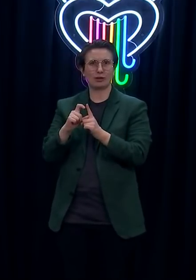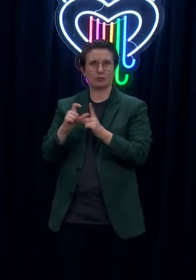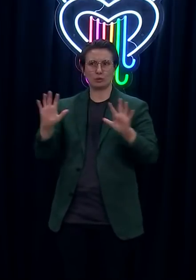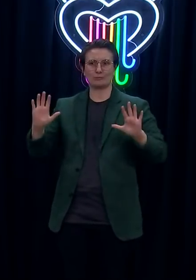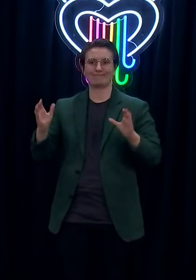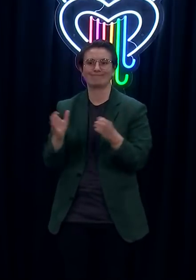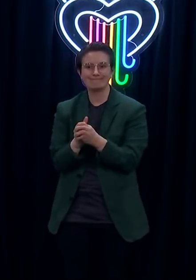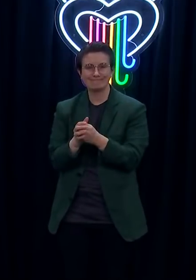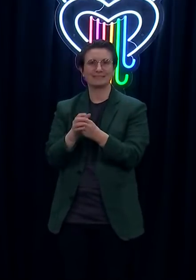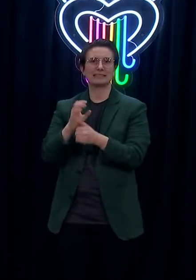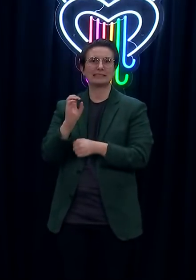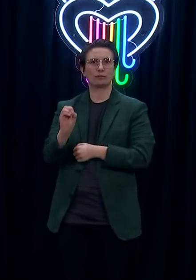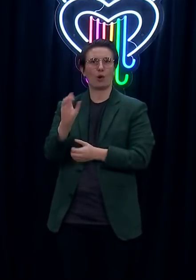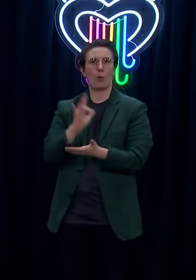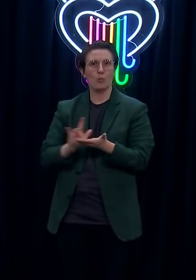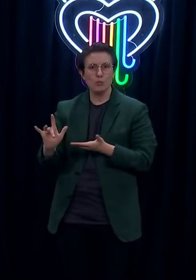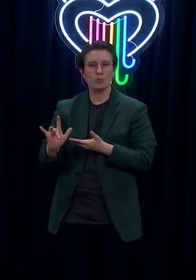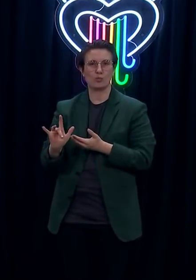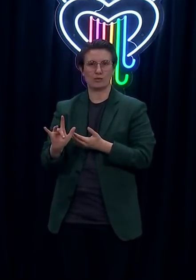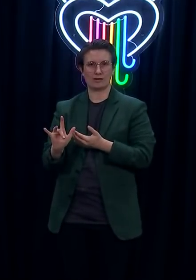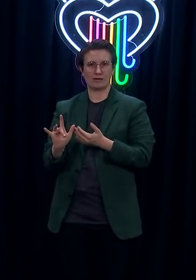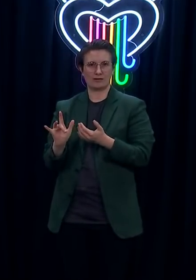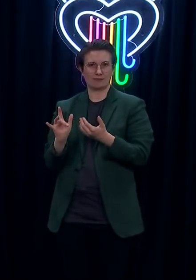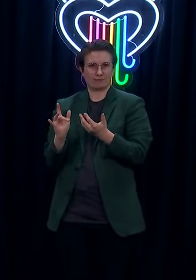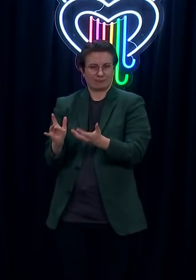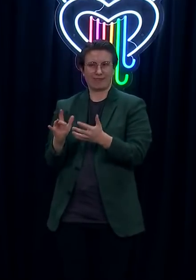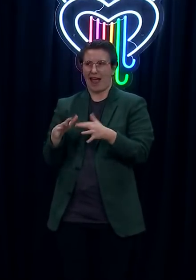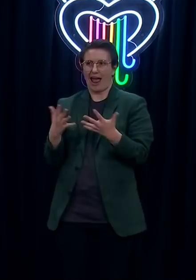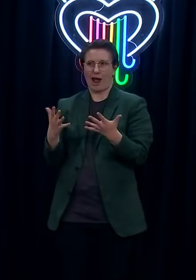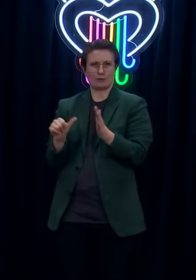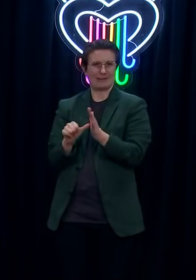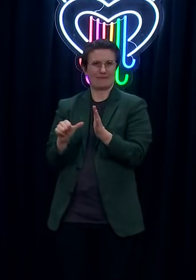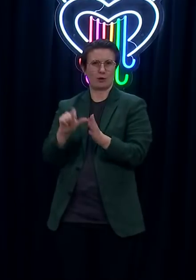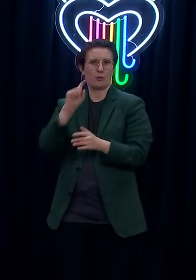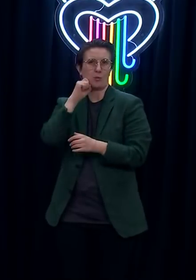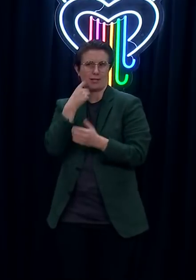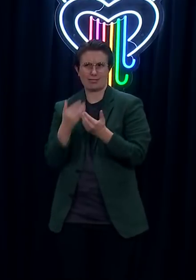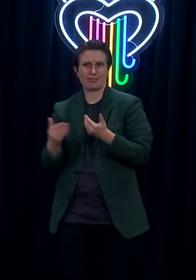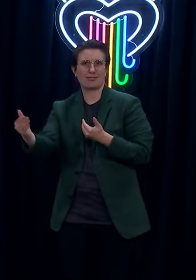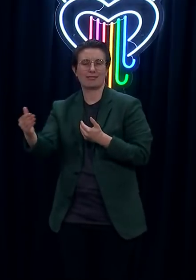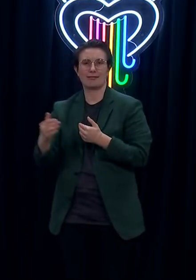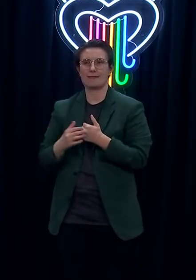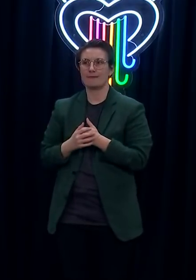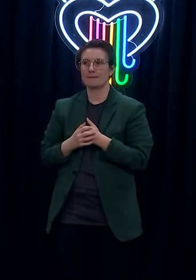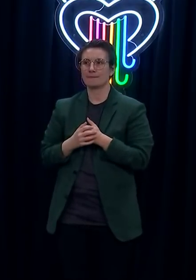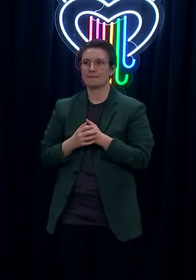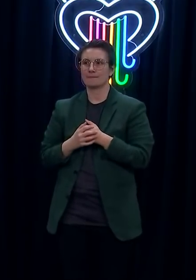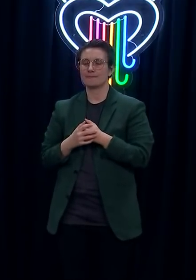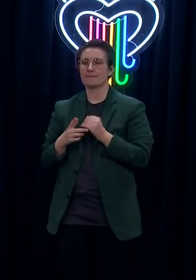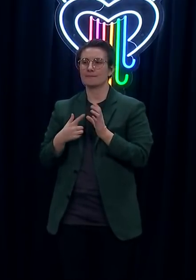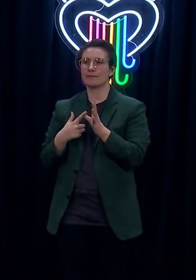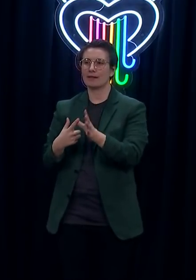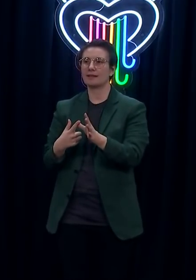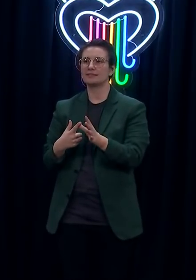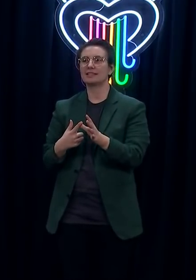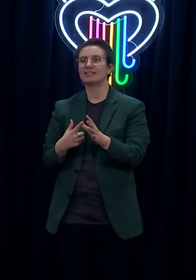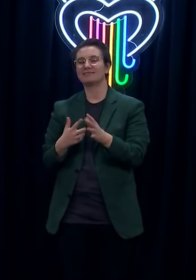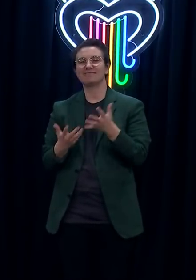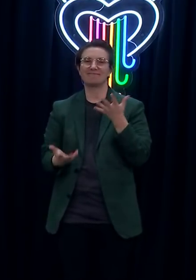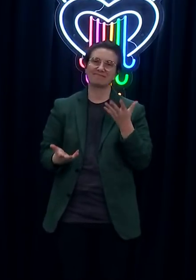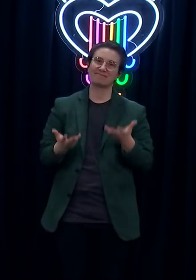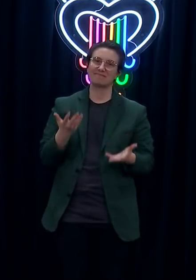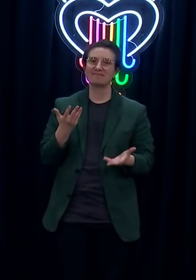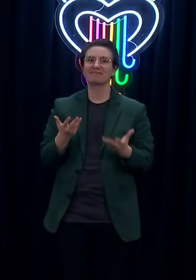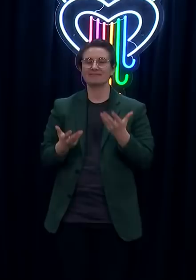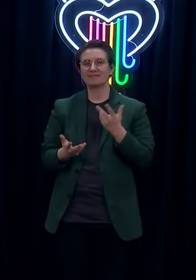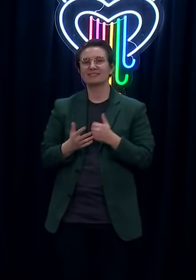supermarkets and other essential places? even that's a bit more nuanced, because for the most part, with the exception of when you see